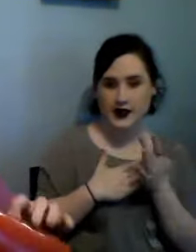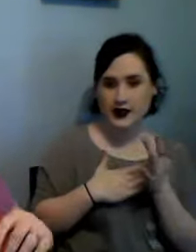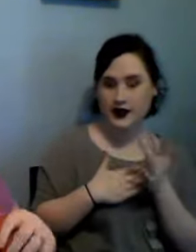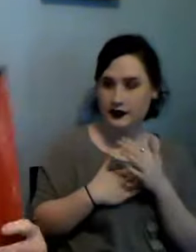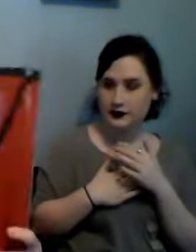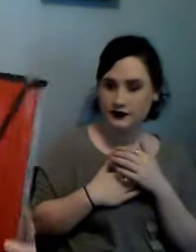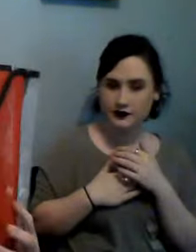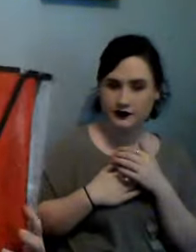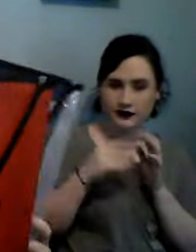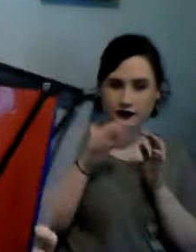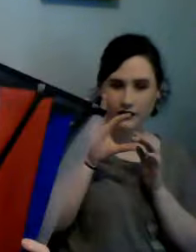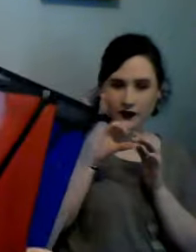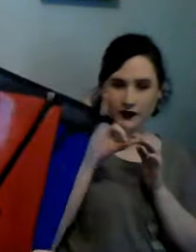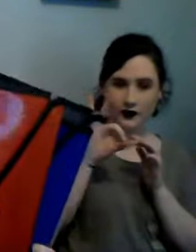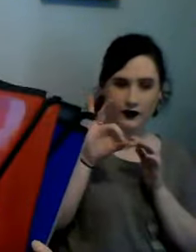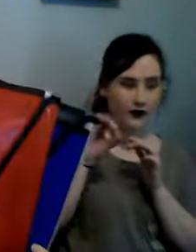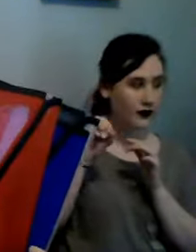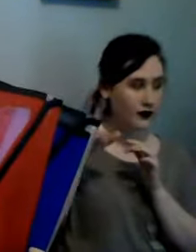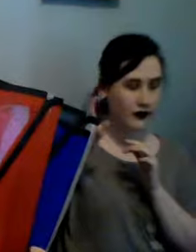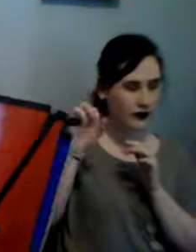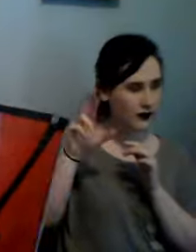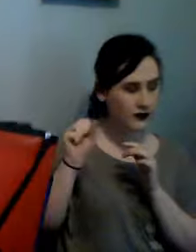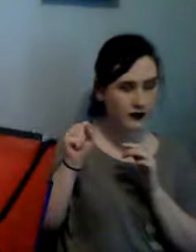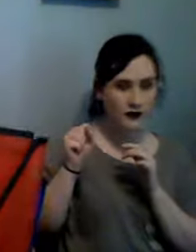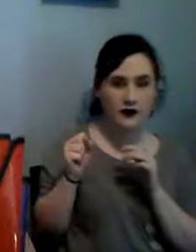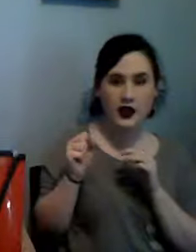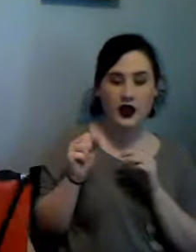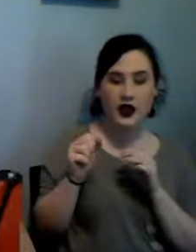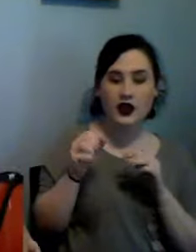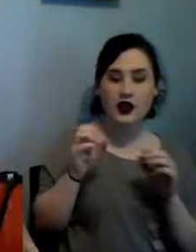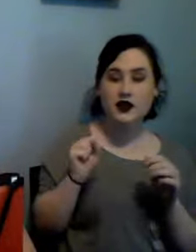so that I could put some of my stuff in